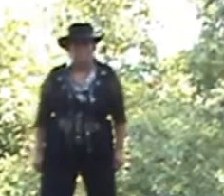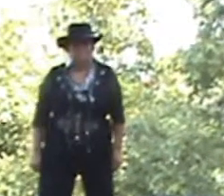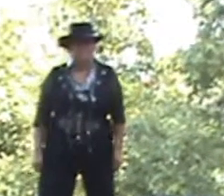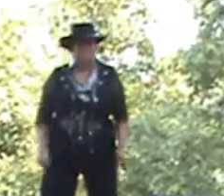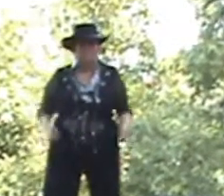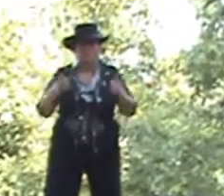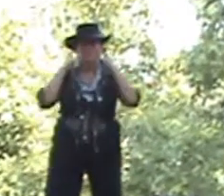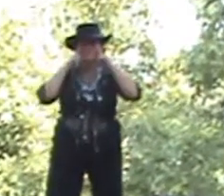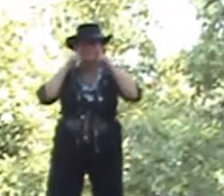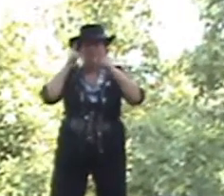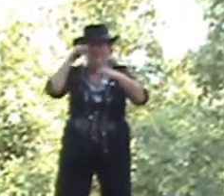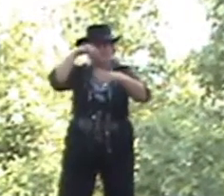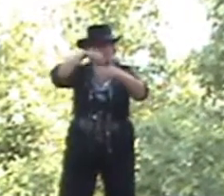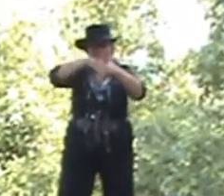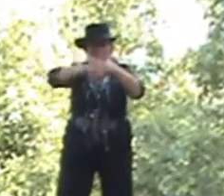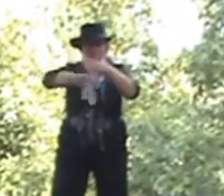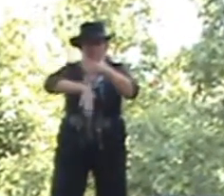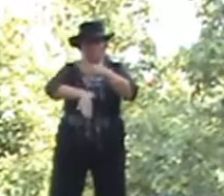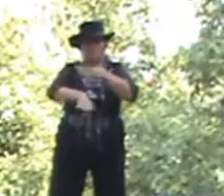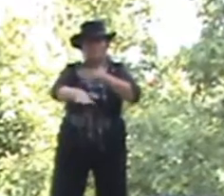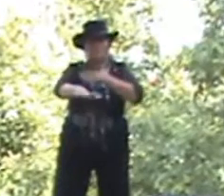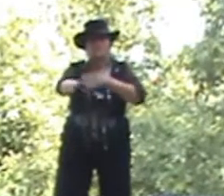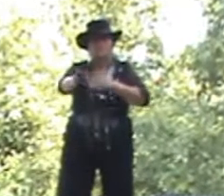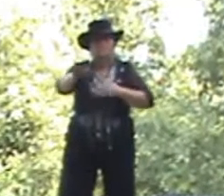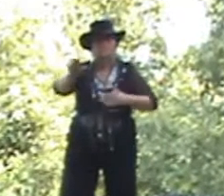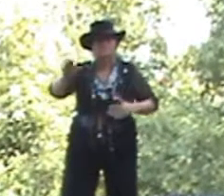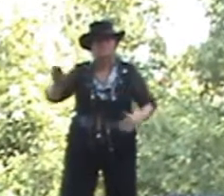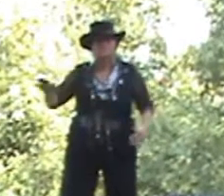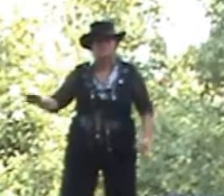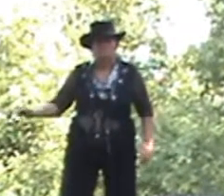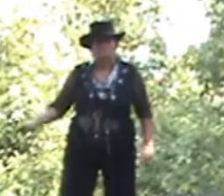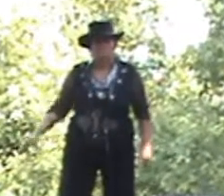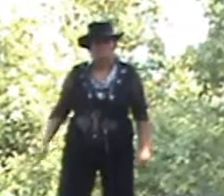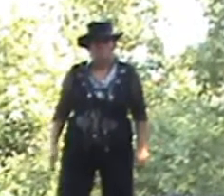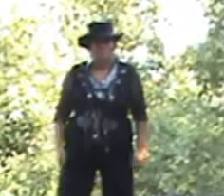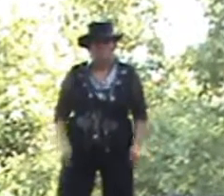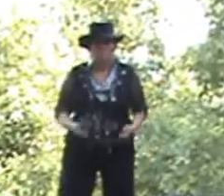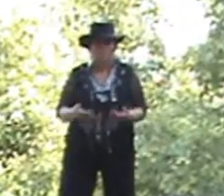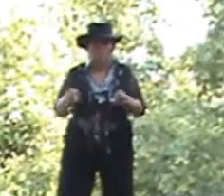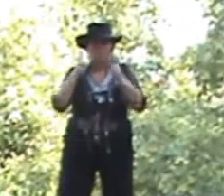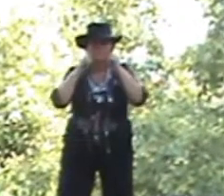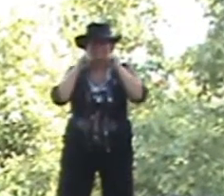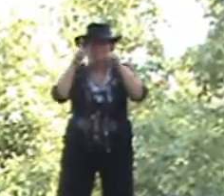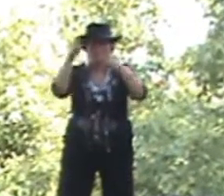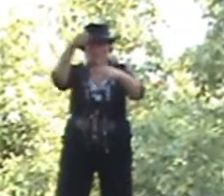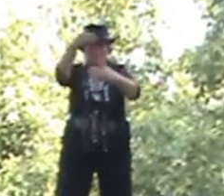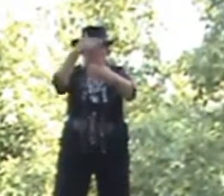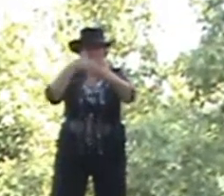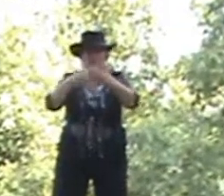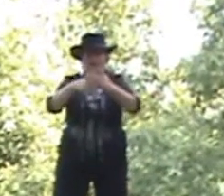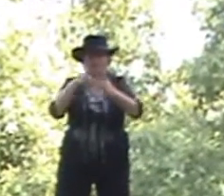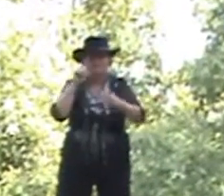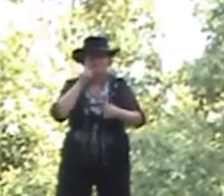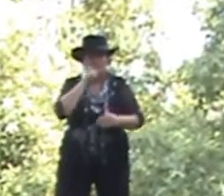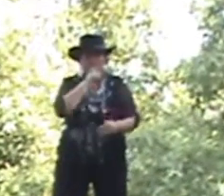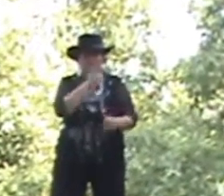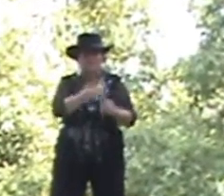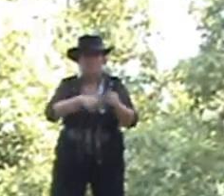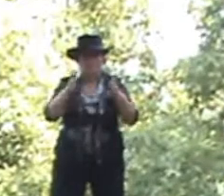With eyes that hide the man within, you see behind the eyes of other